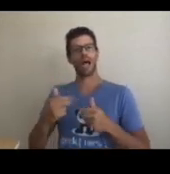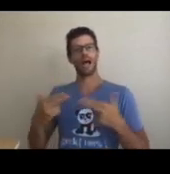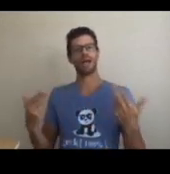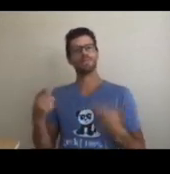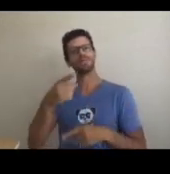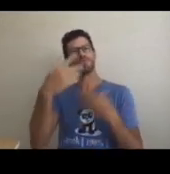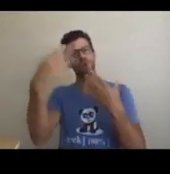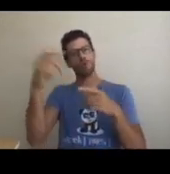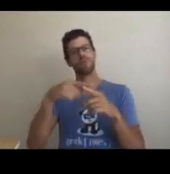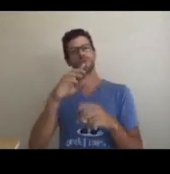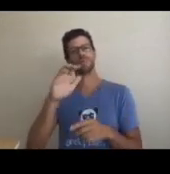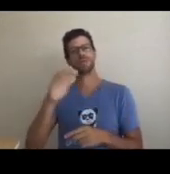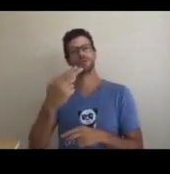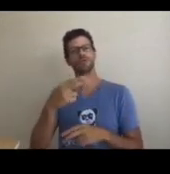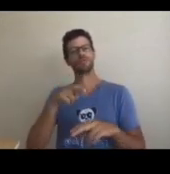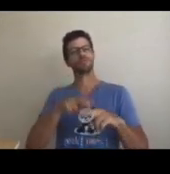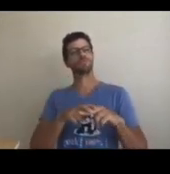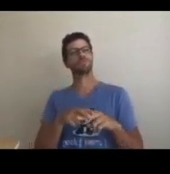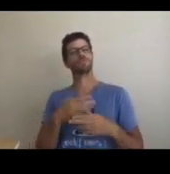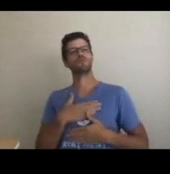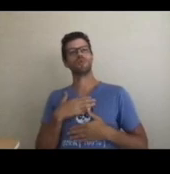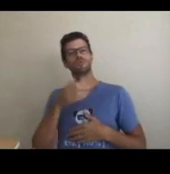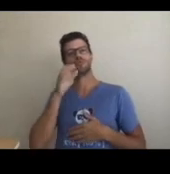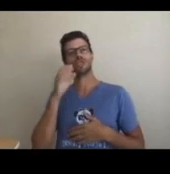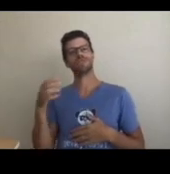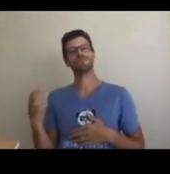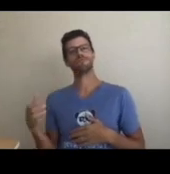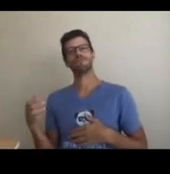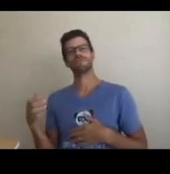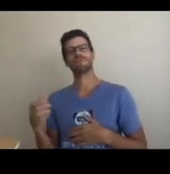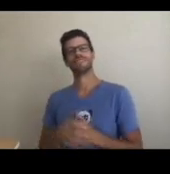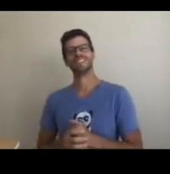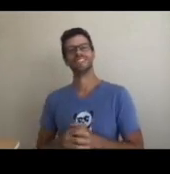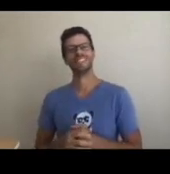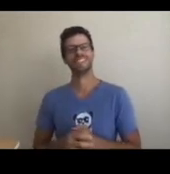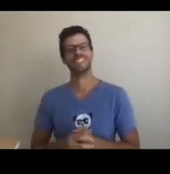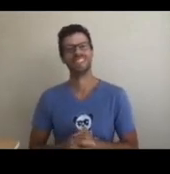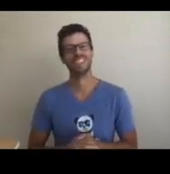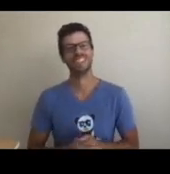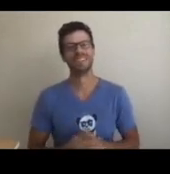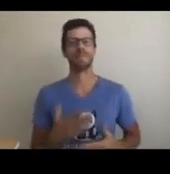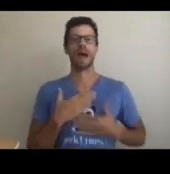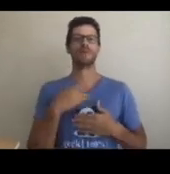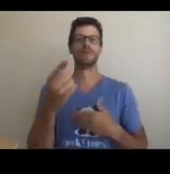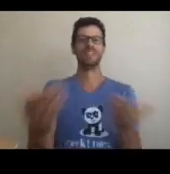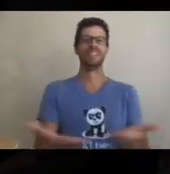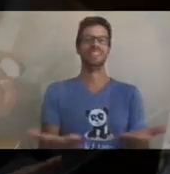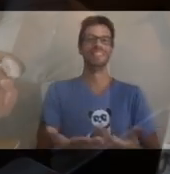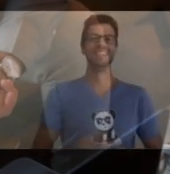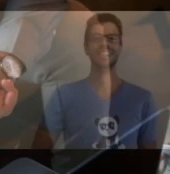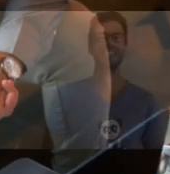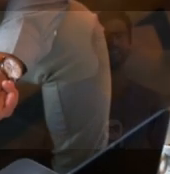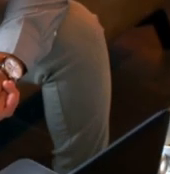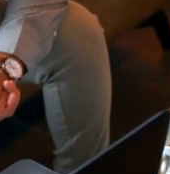satisfied. Then, it's time to go to the beach, lounge with a cocktail, and celebrate. I'm happy you're here.